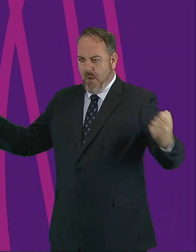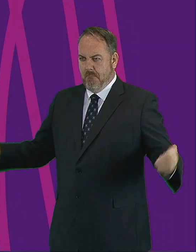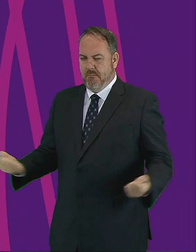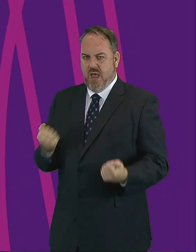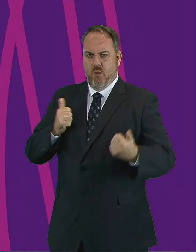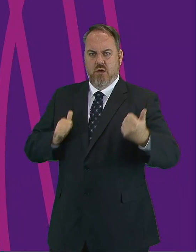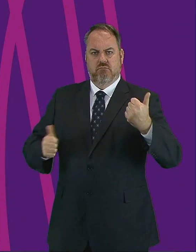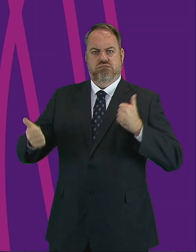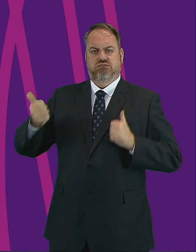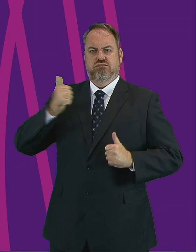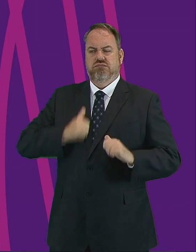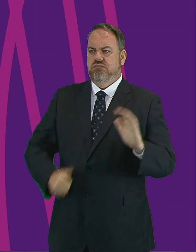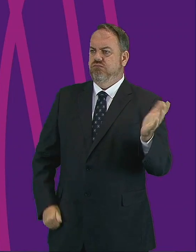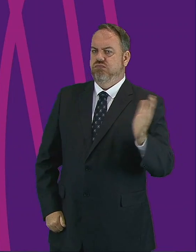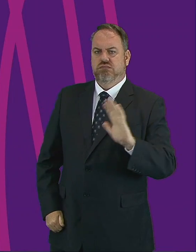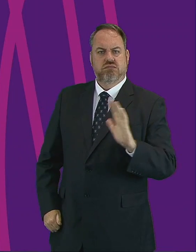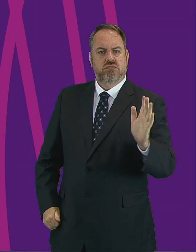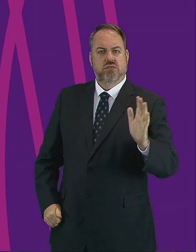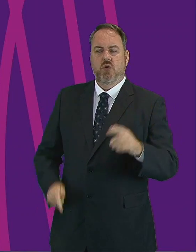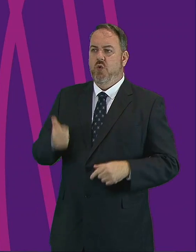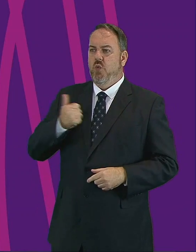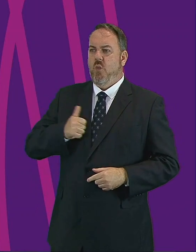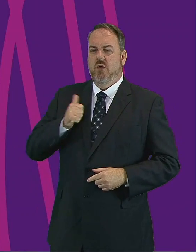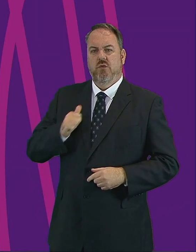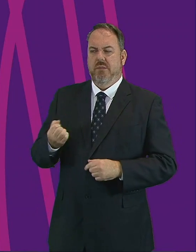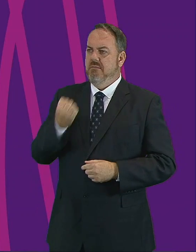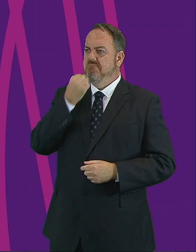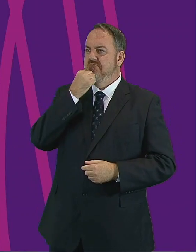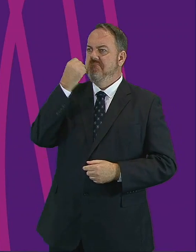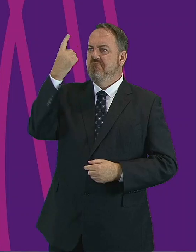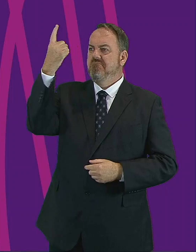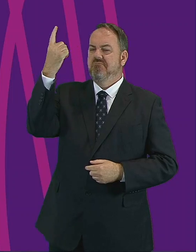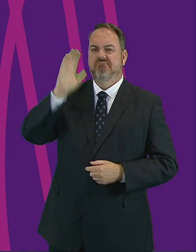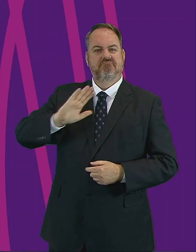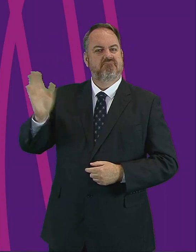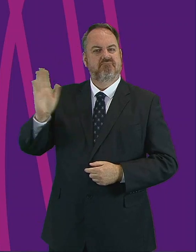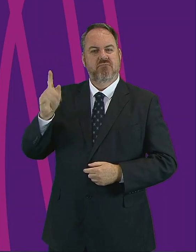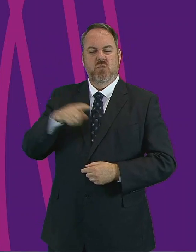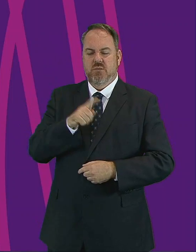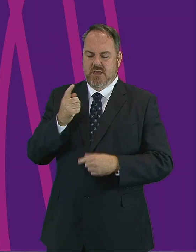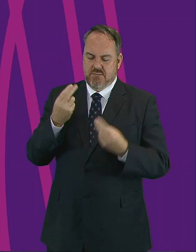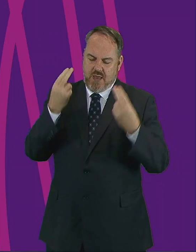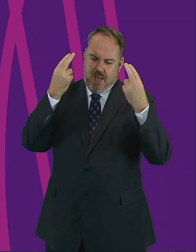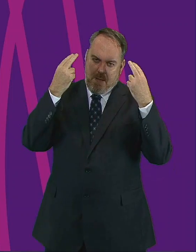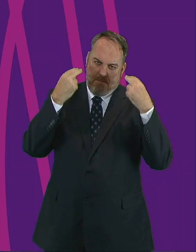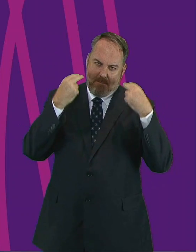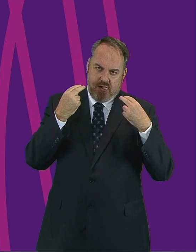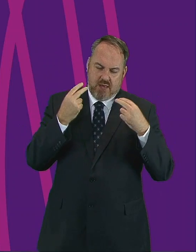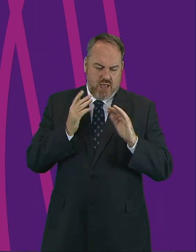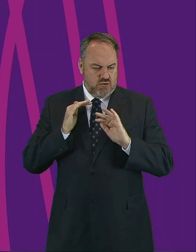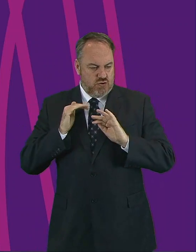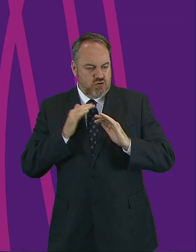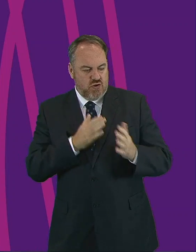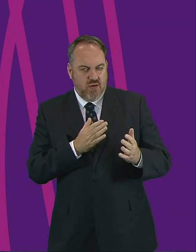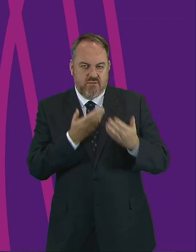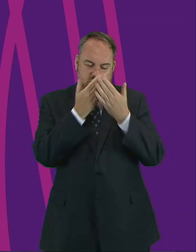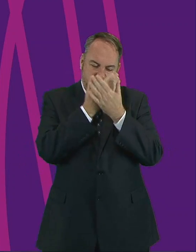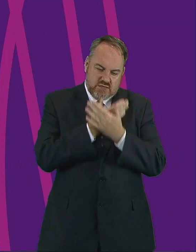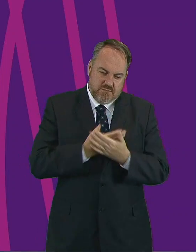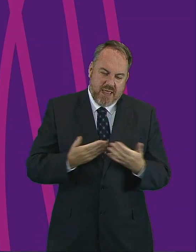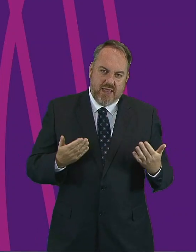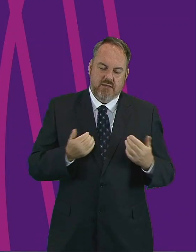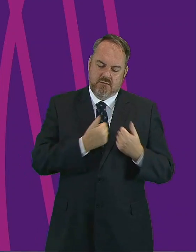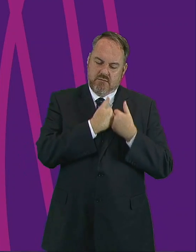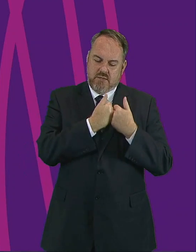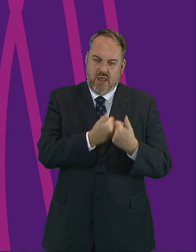Whoever would wish to be great must be a servant. And whoever would be the greatest of